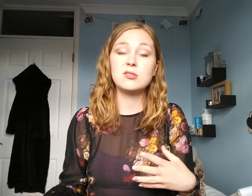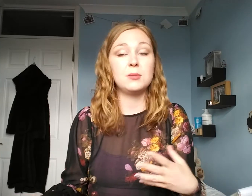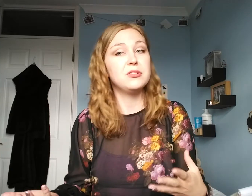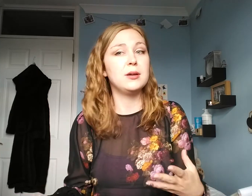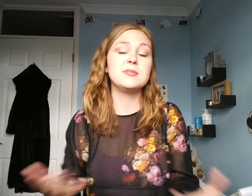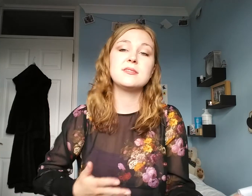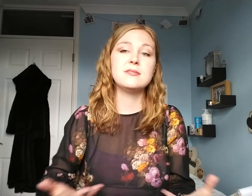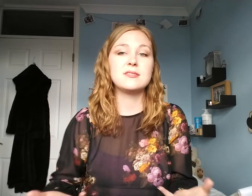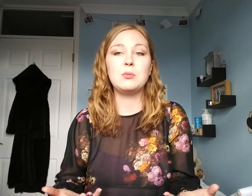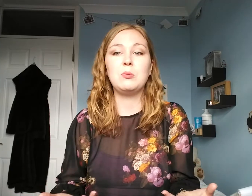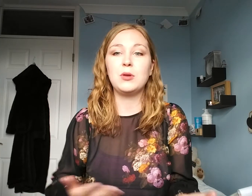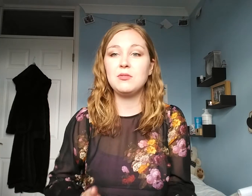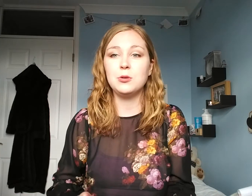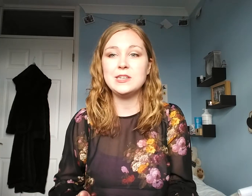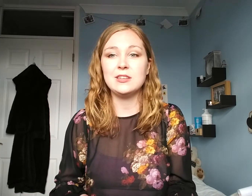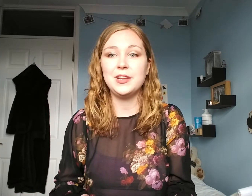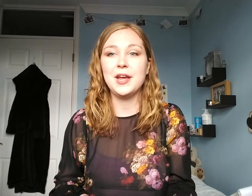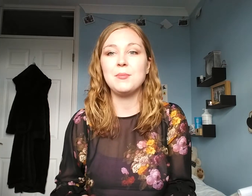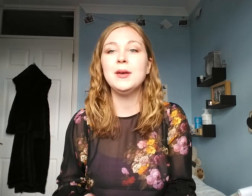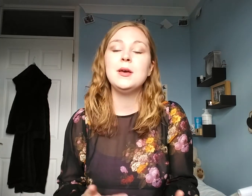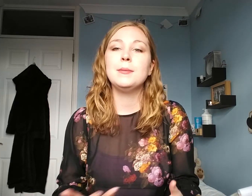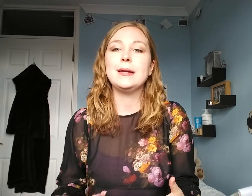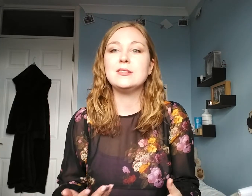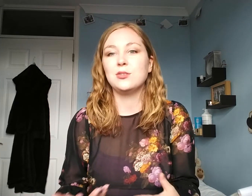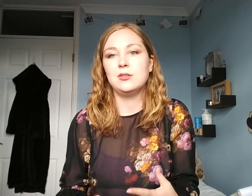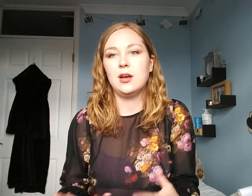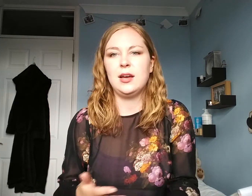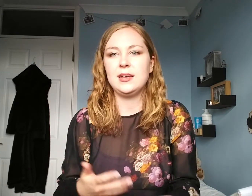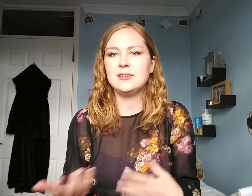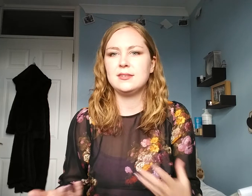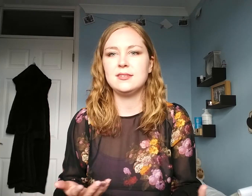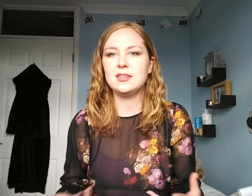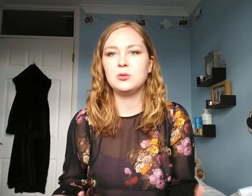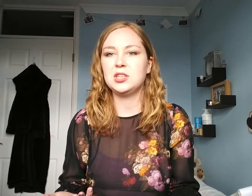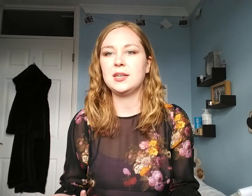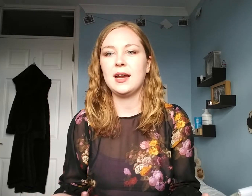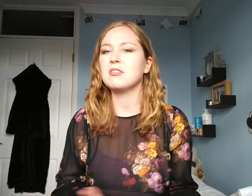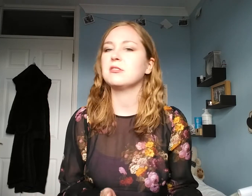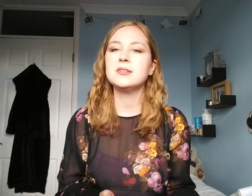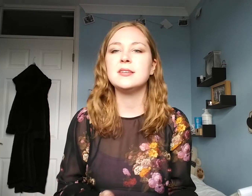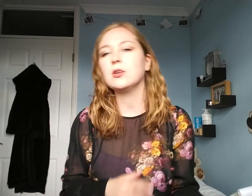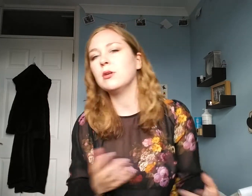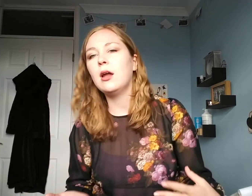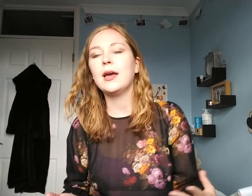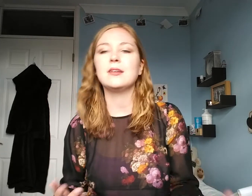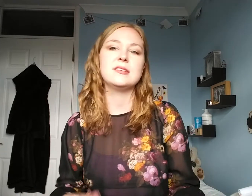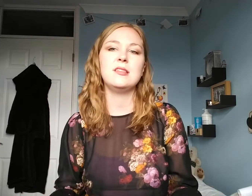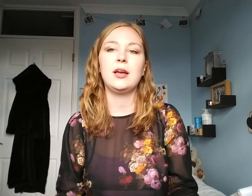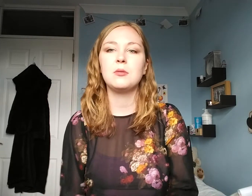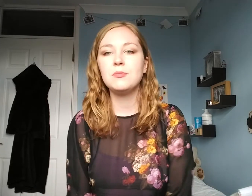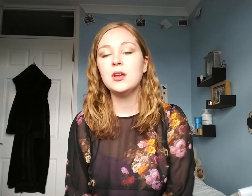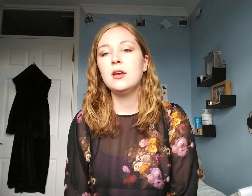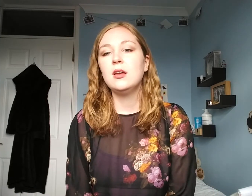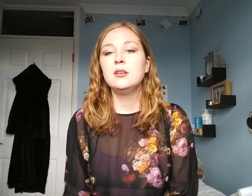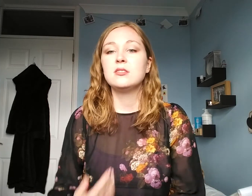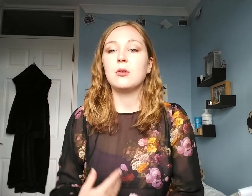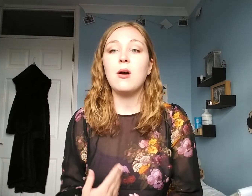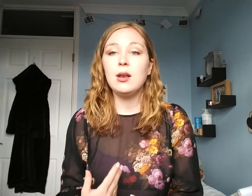sometimes someone will give you a sign name based on a distinguishing characteristic or a like, dislike. So, I